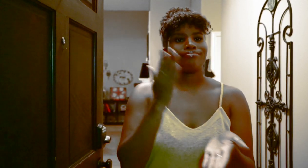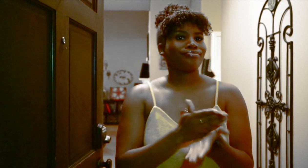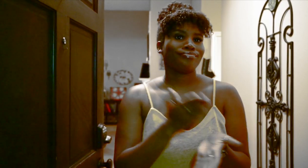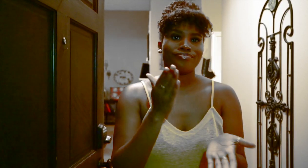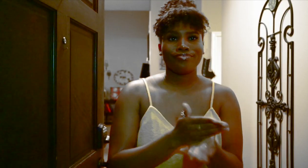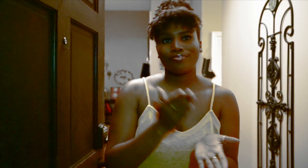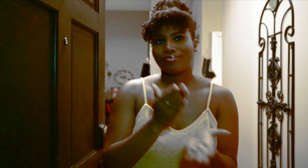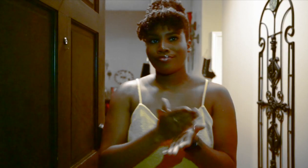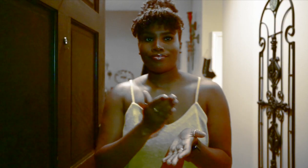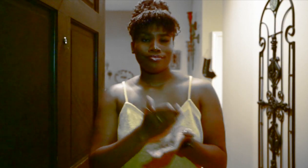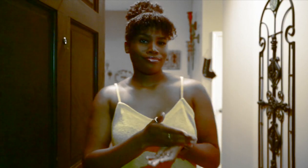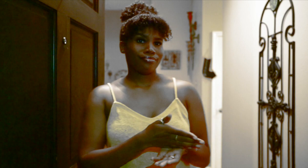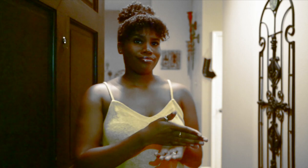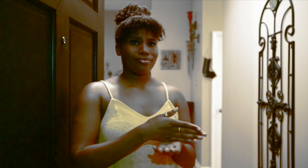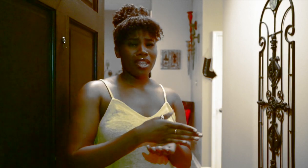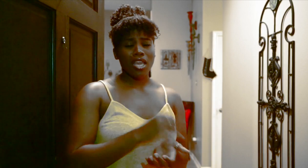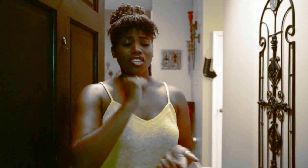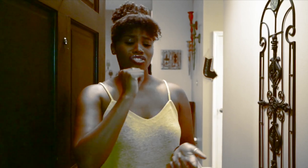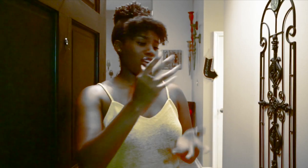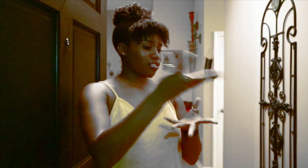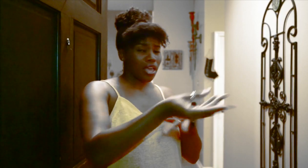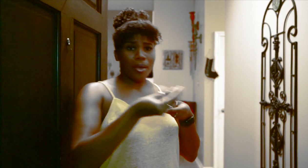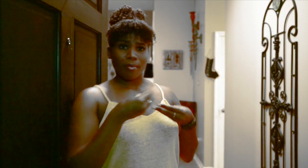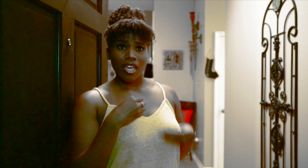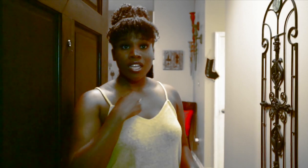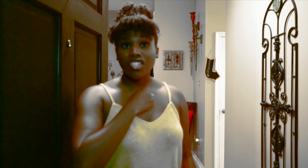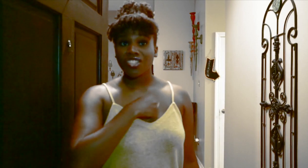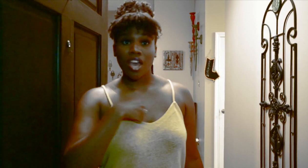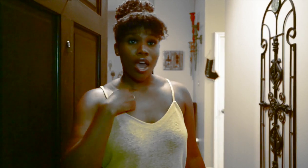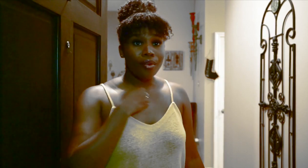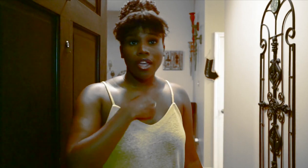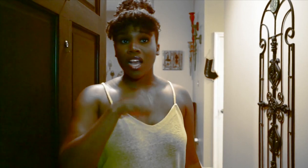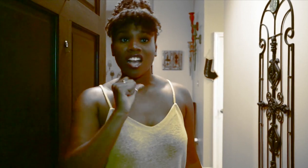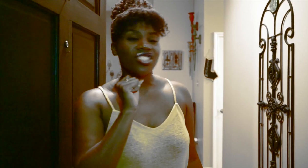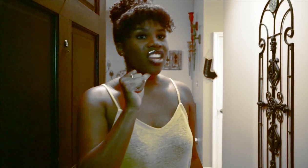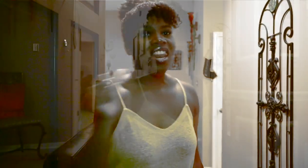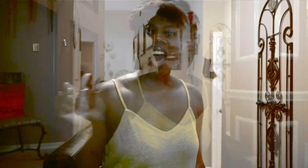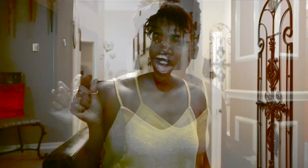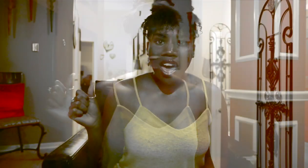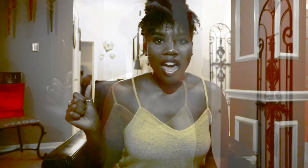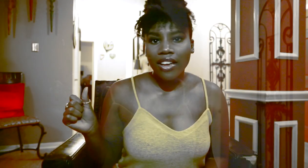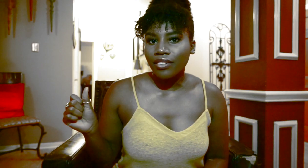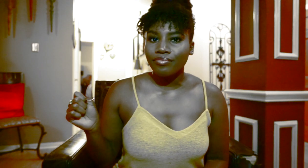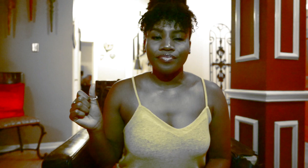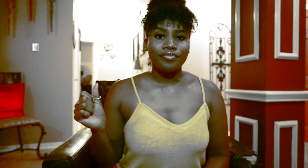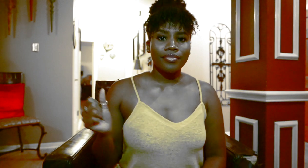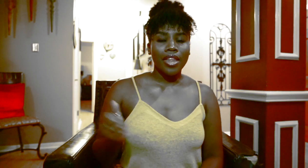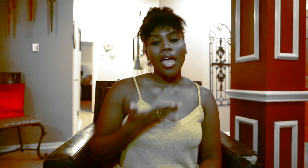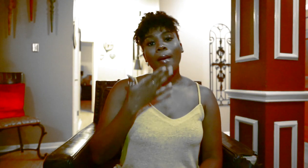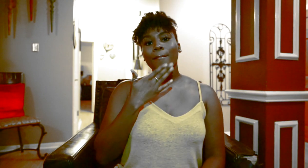Don't tell me you're sorry cause you're not Baby,